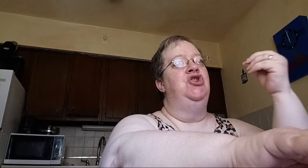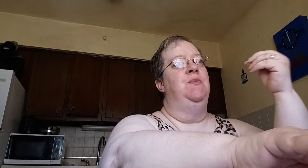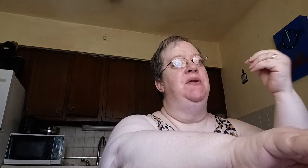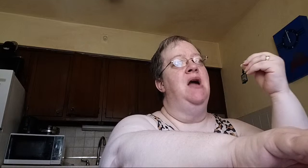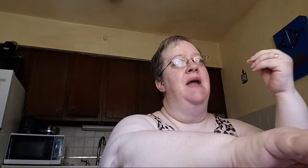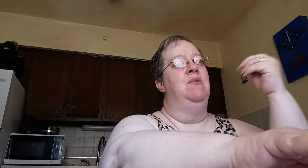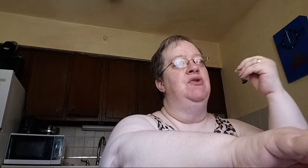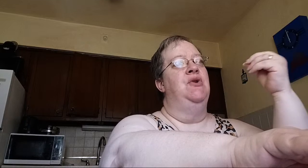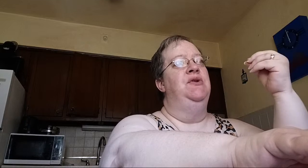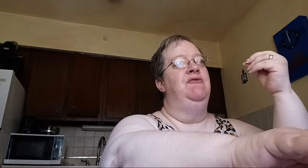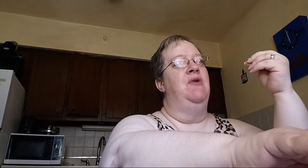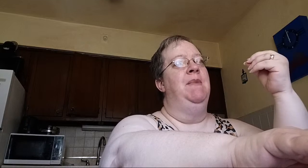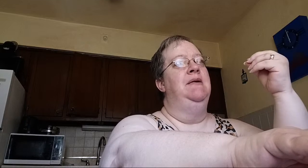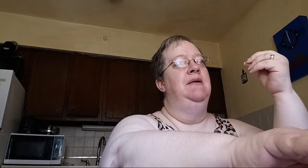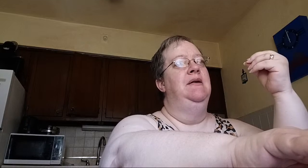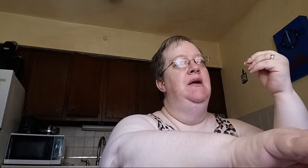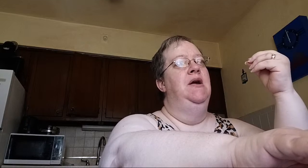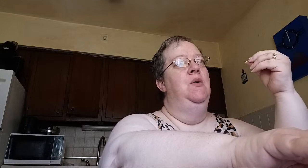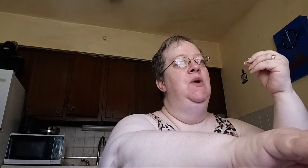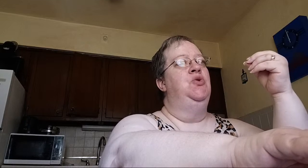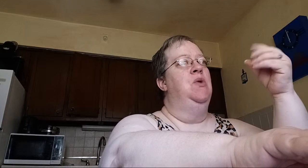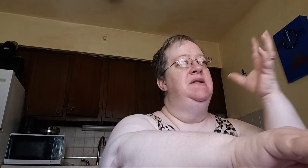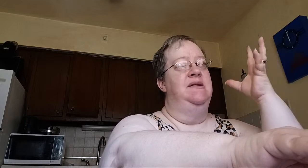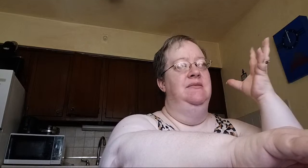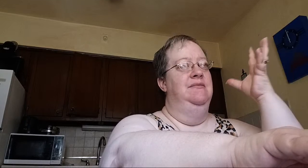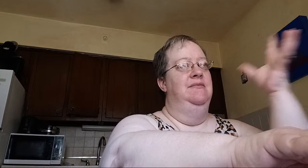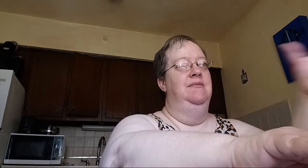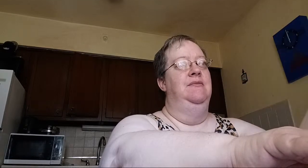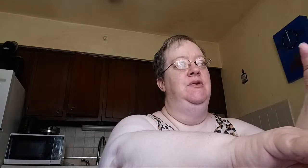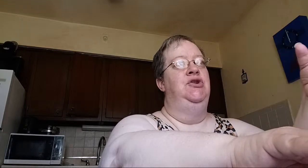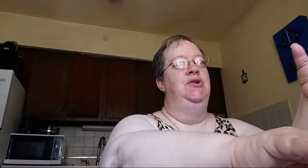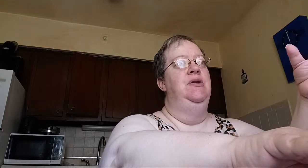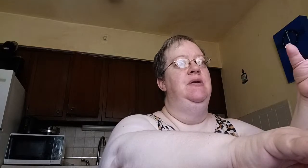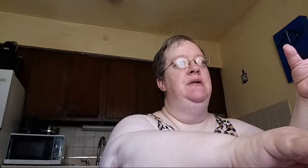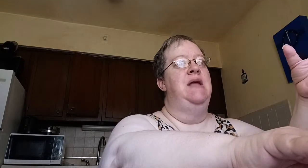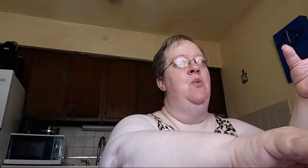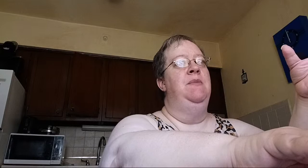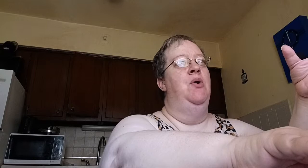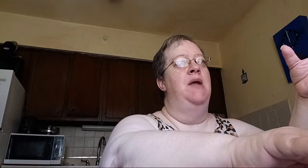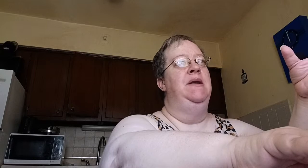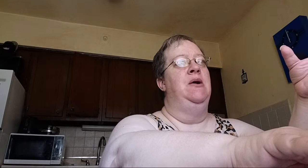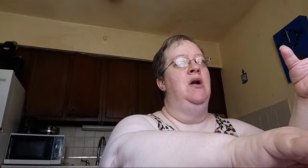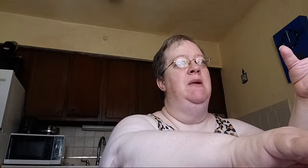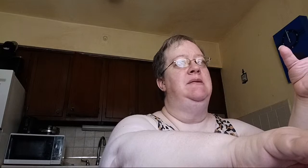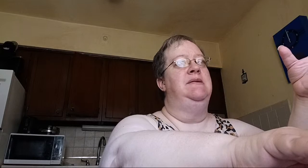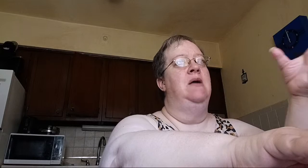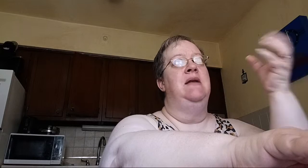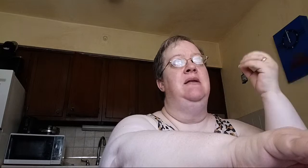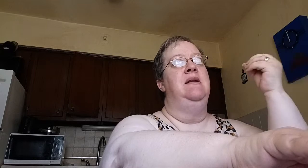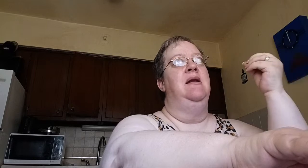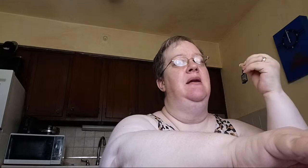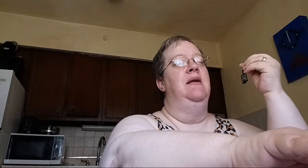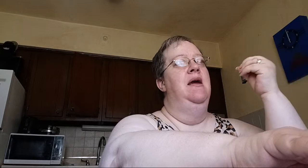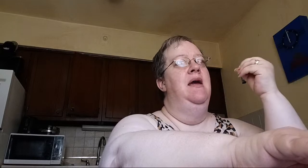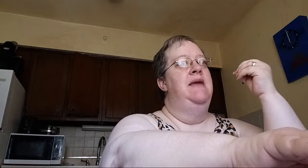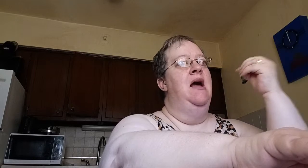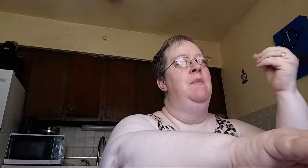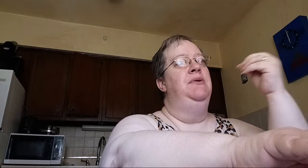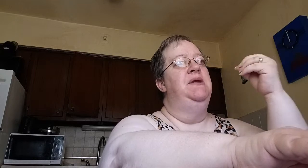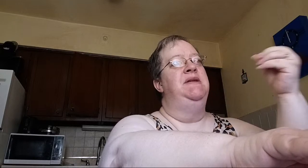with God that resulted from it, which was they wouldn't put on their ornaments. They humbled themselves